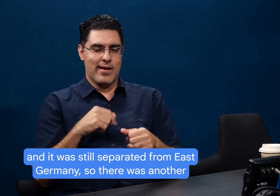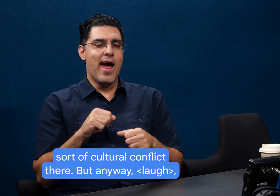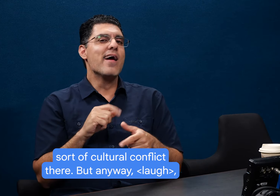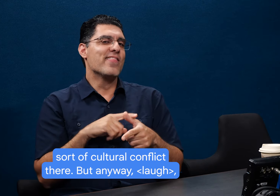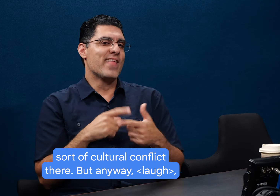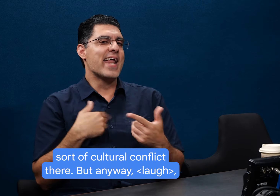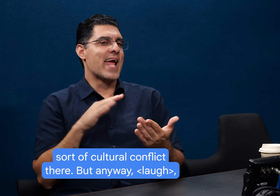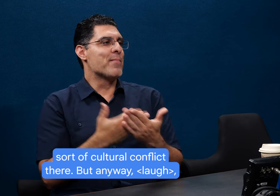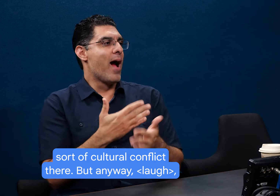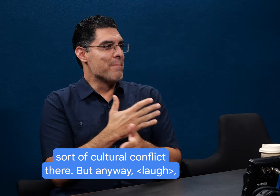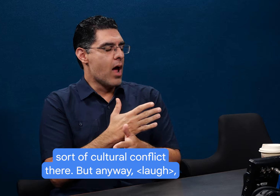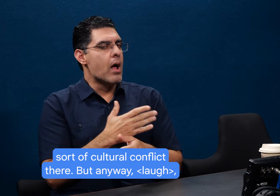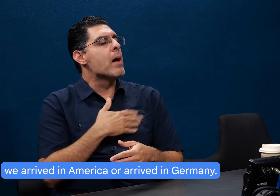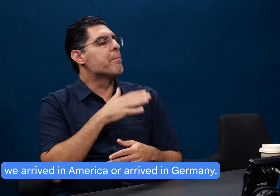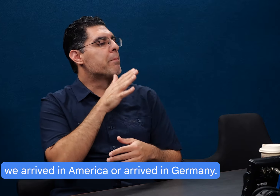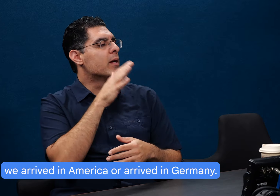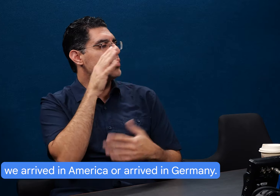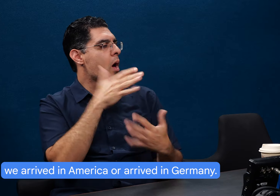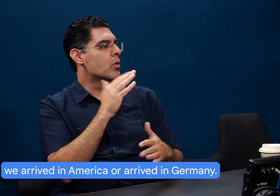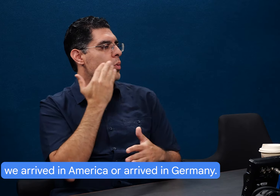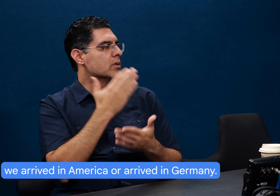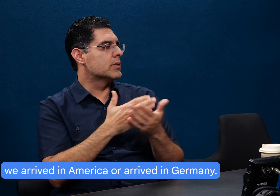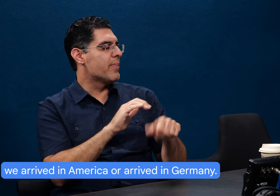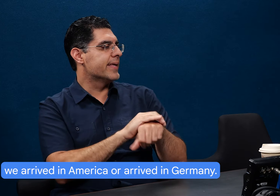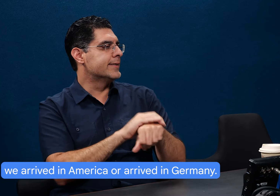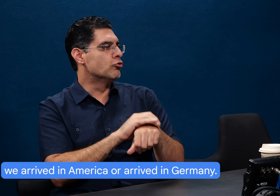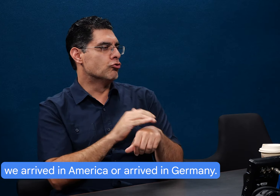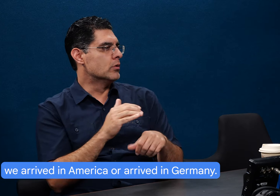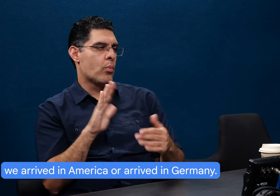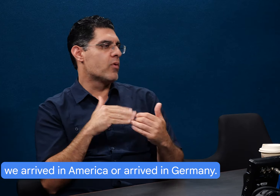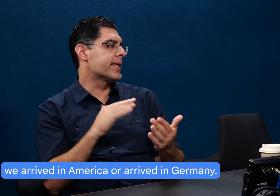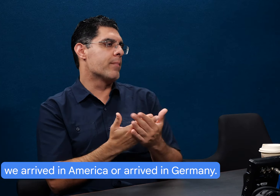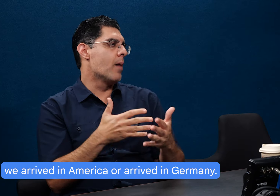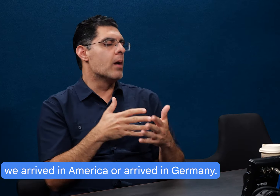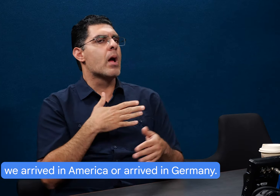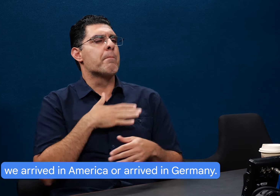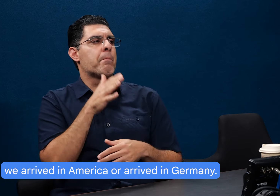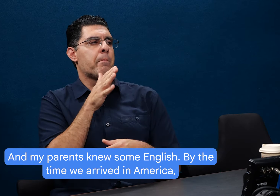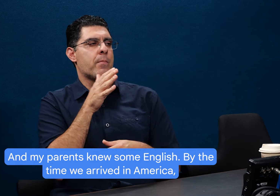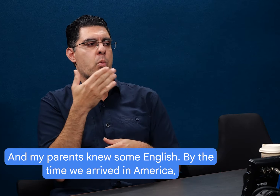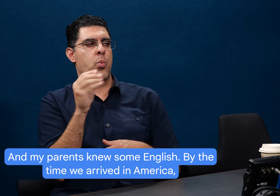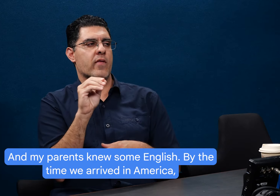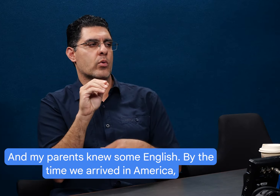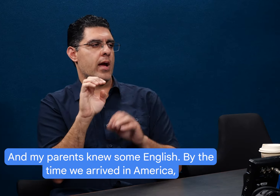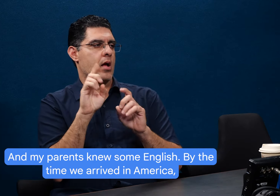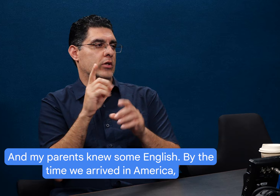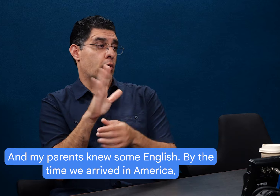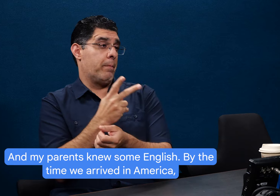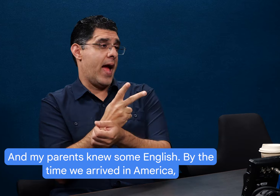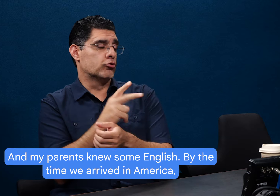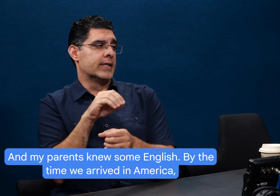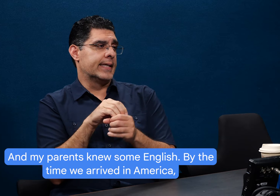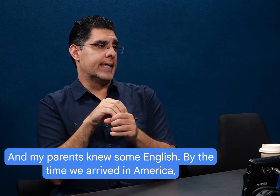another sort of cultural conflict there. But anyway, we arrived in America or arrived in Germany. And my parents knew some English